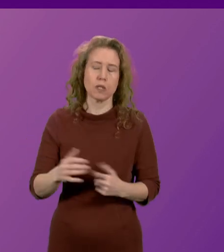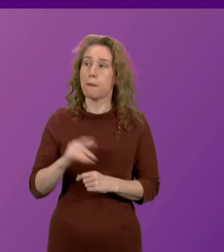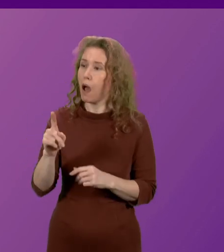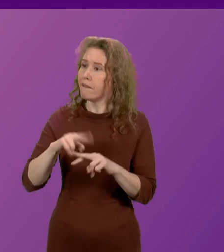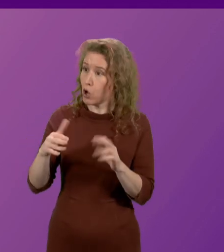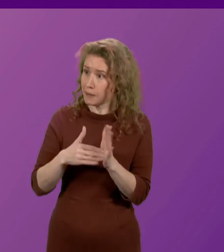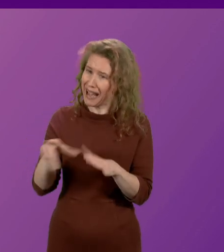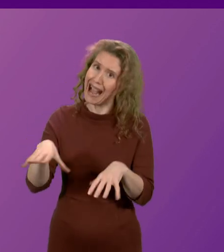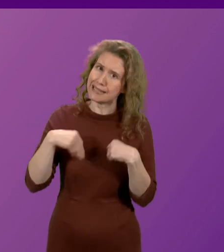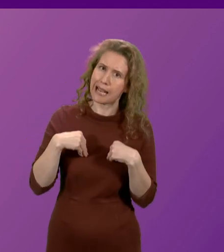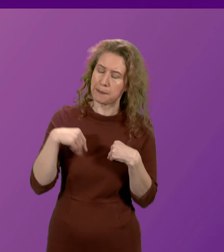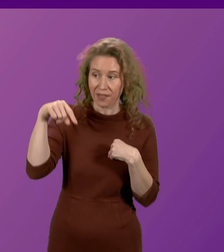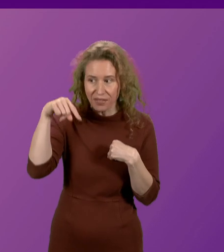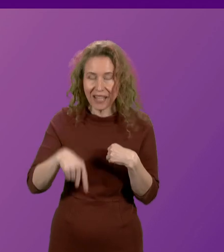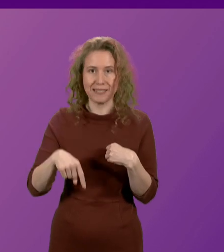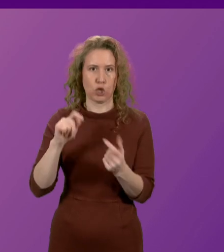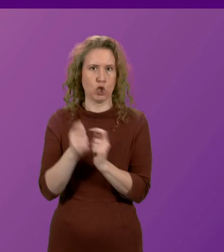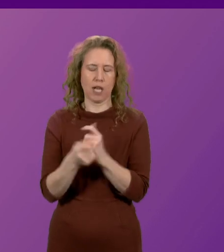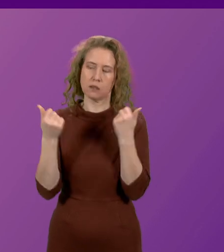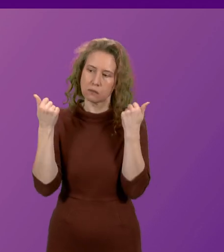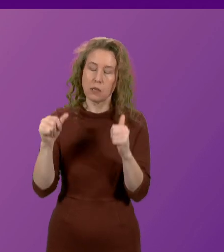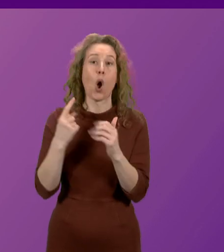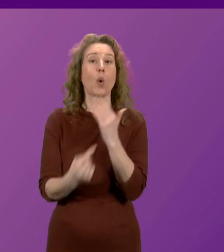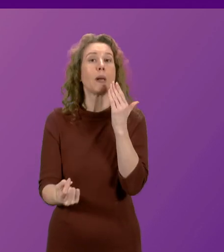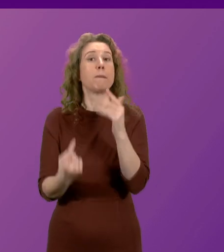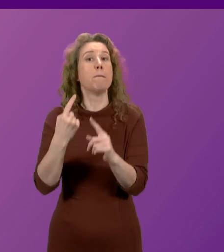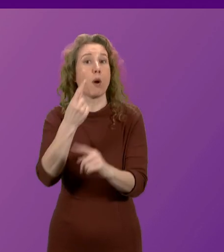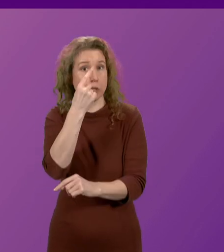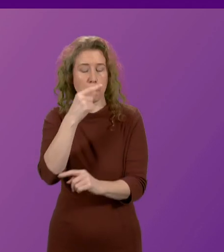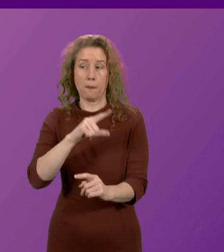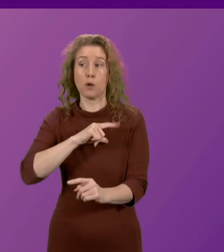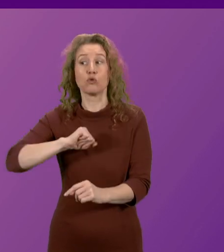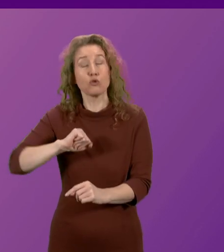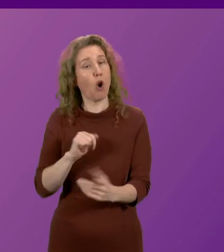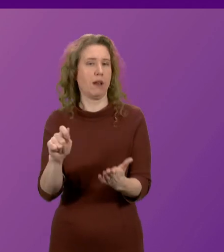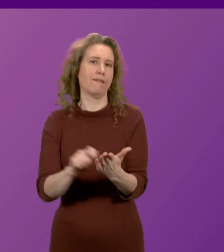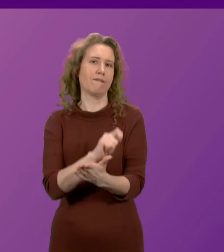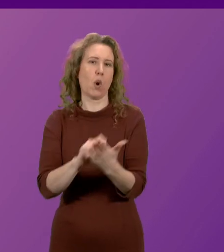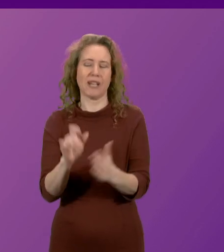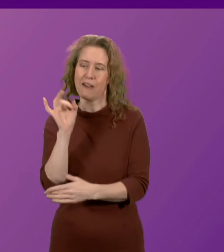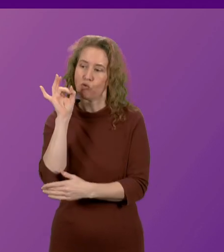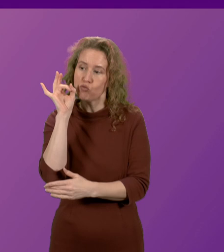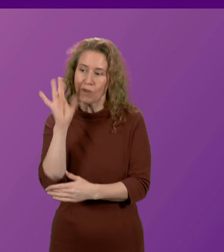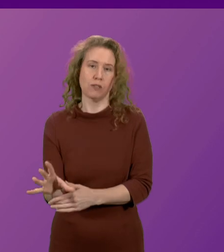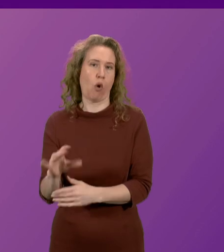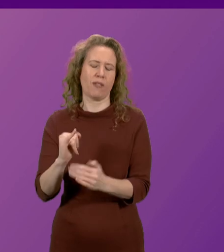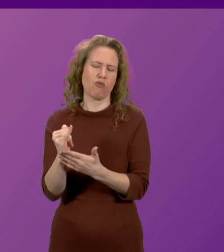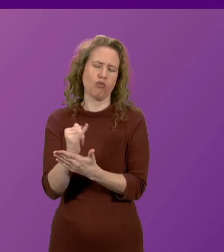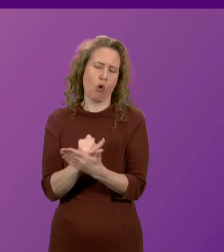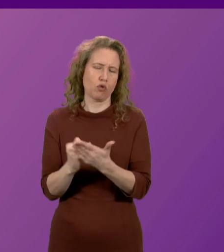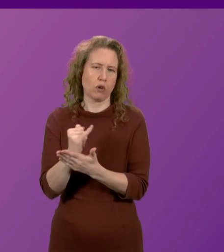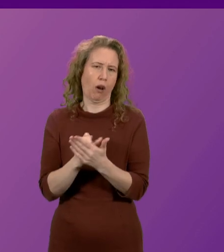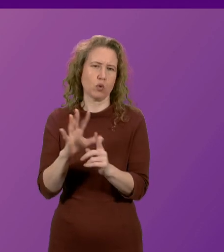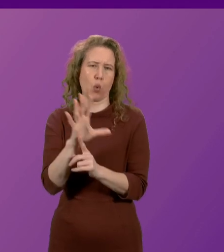minister accept that this change is only possible because Scotland voted to get rid of that rotten Tory government